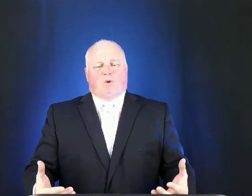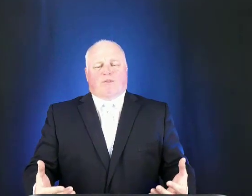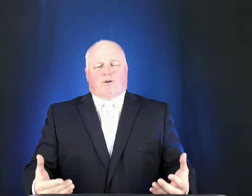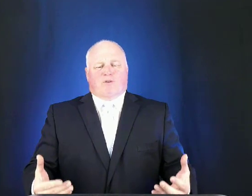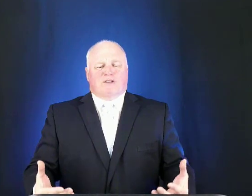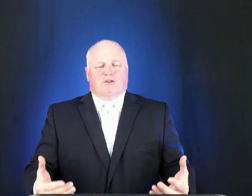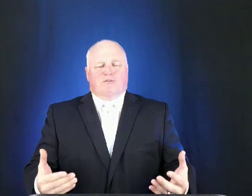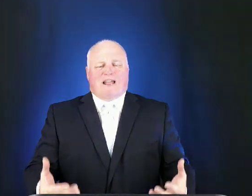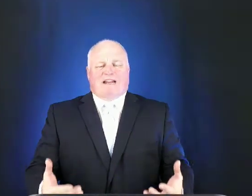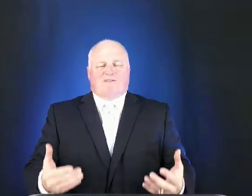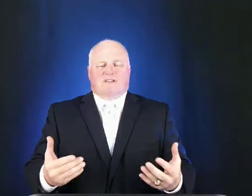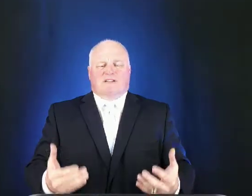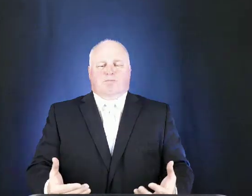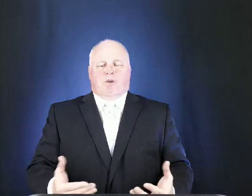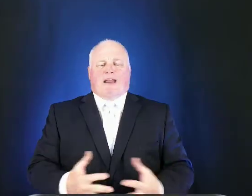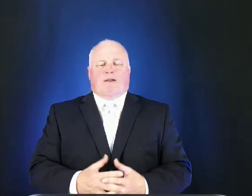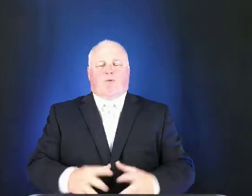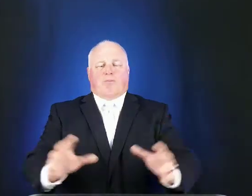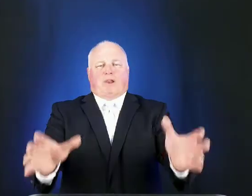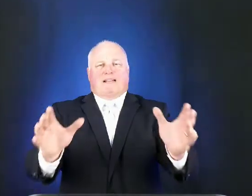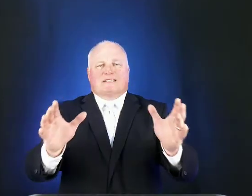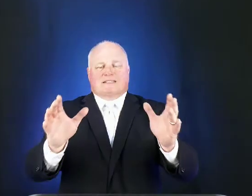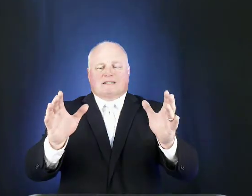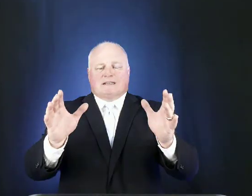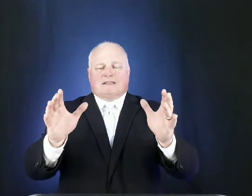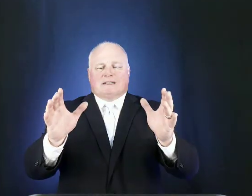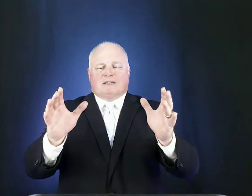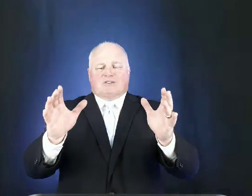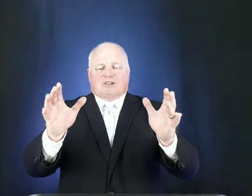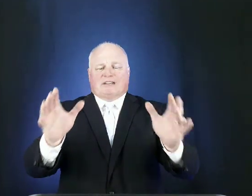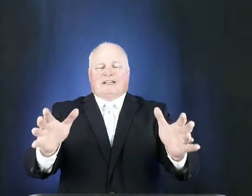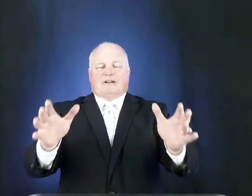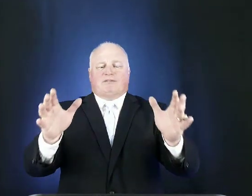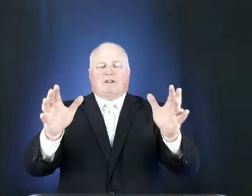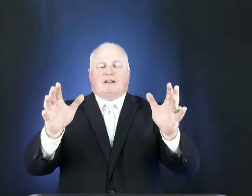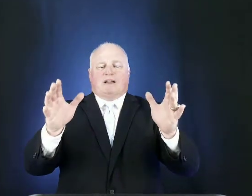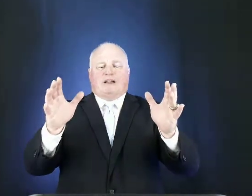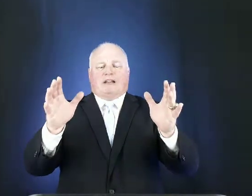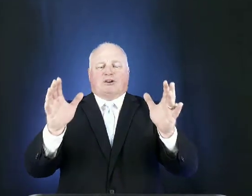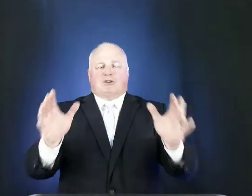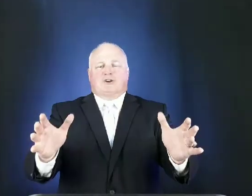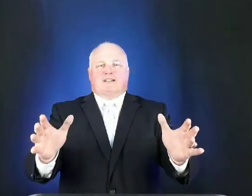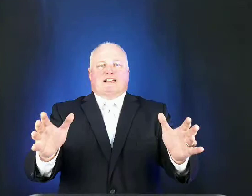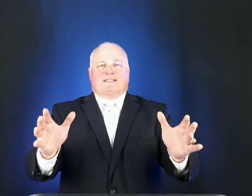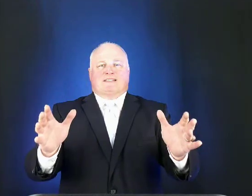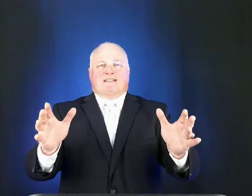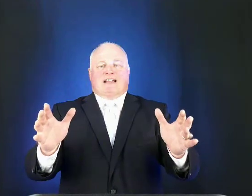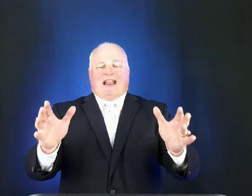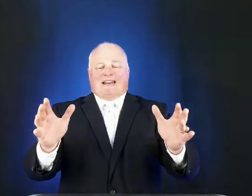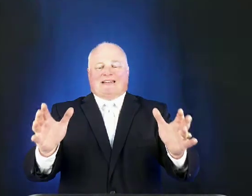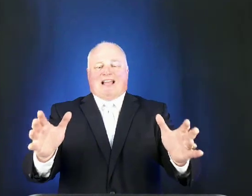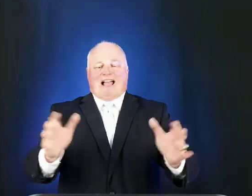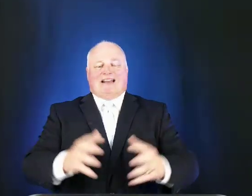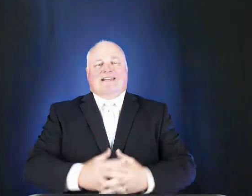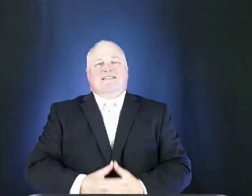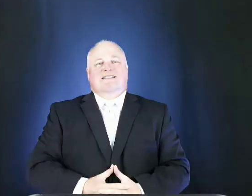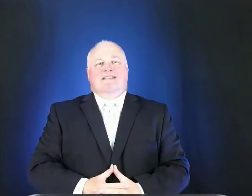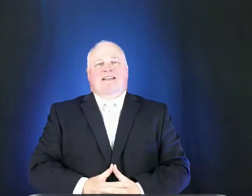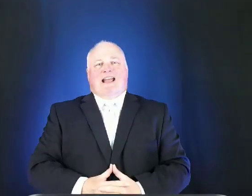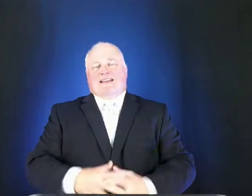the original natives of this planet were placed to live in goodness and in kindness and to